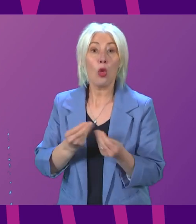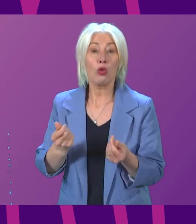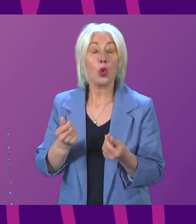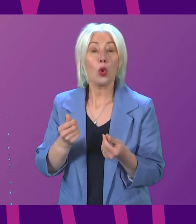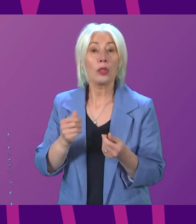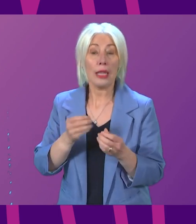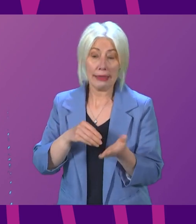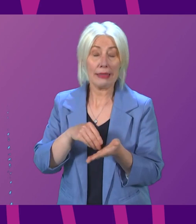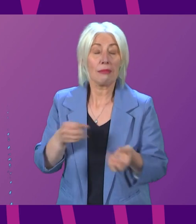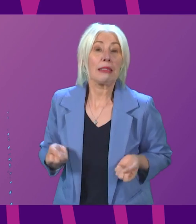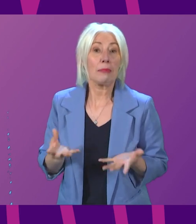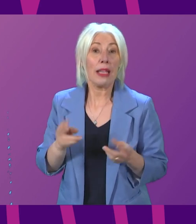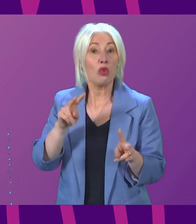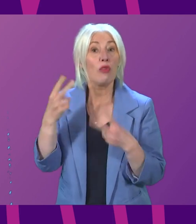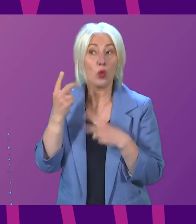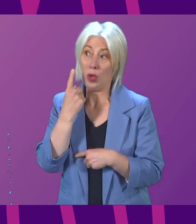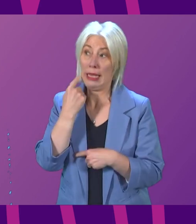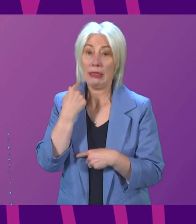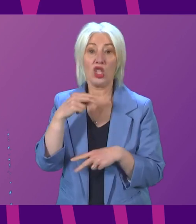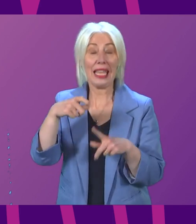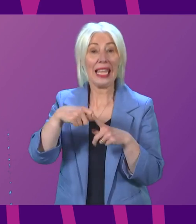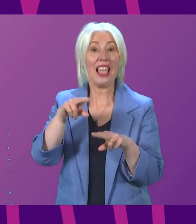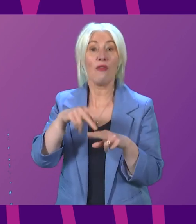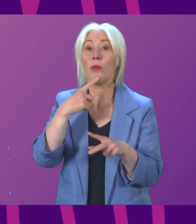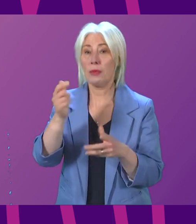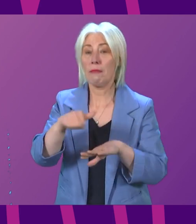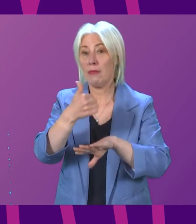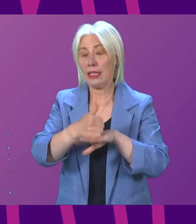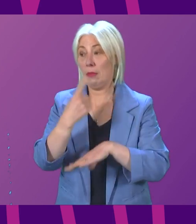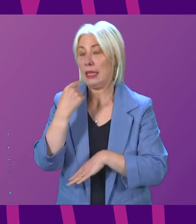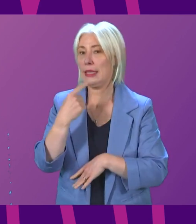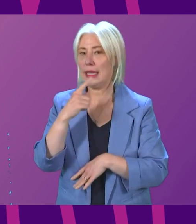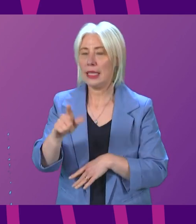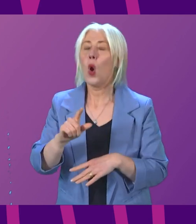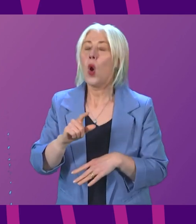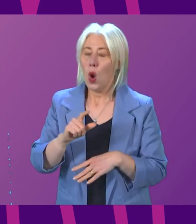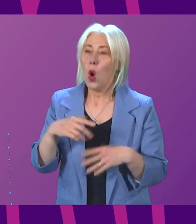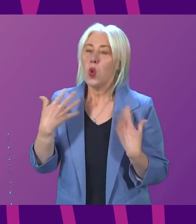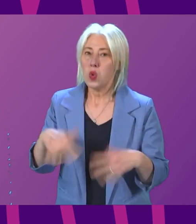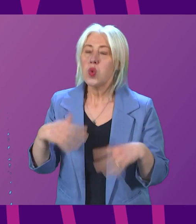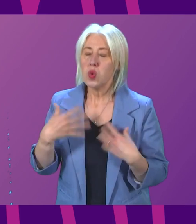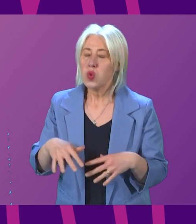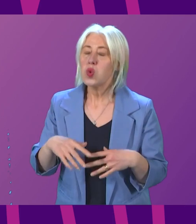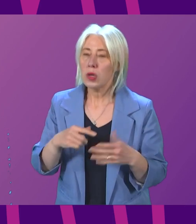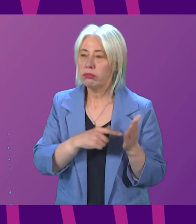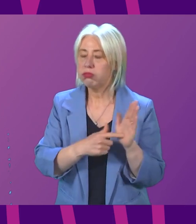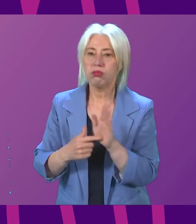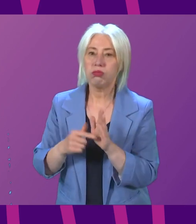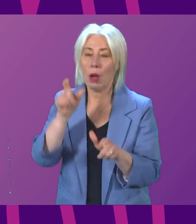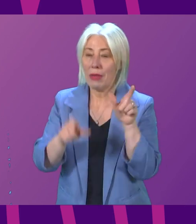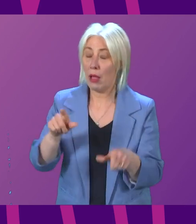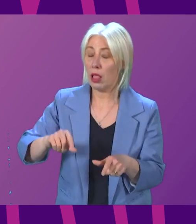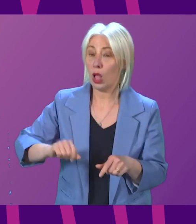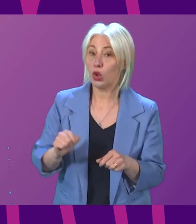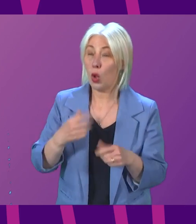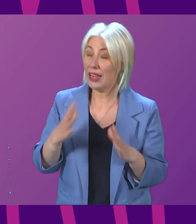that Kate Forbes set out yesterday in many ways sets out the very heavy price that people across Scotland are